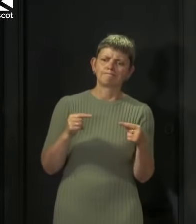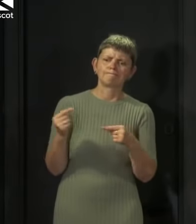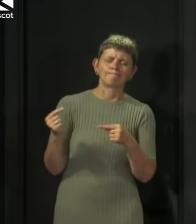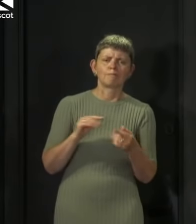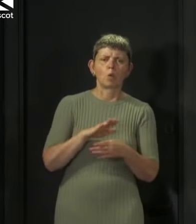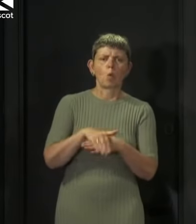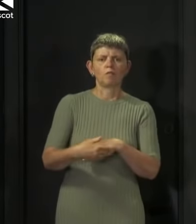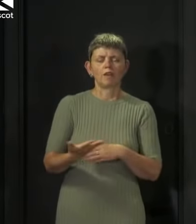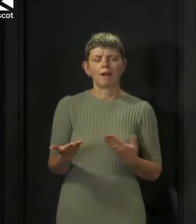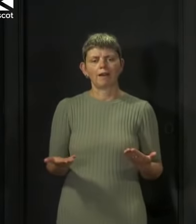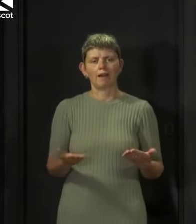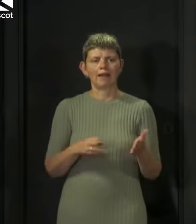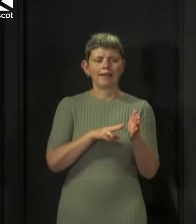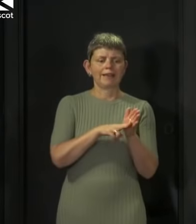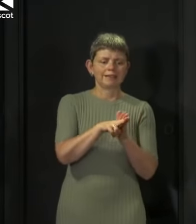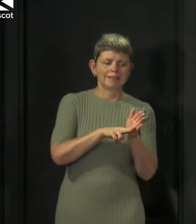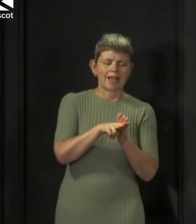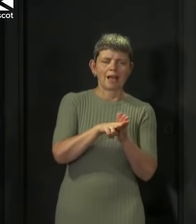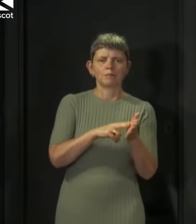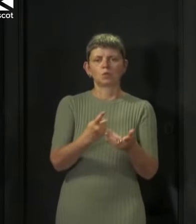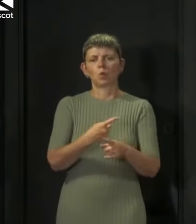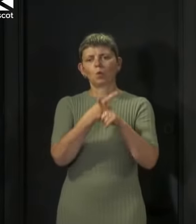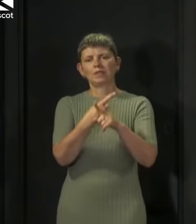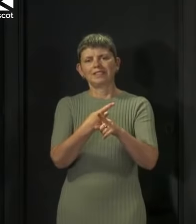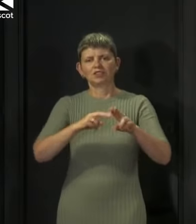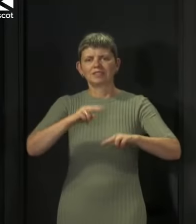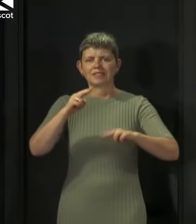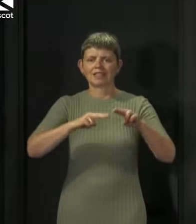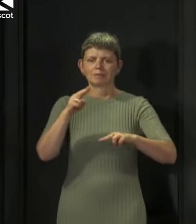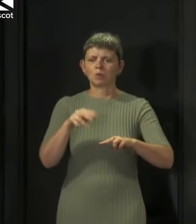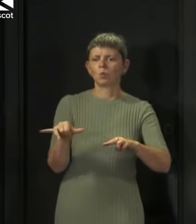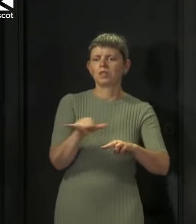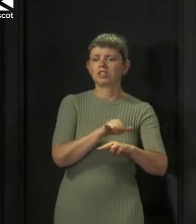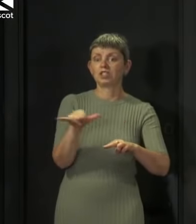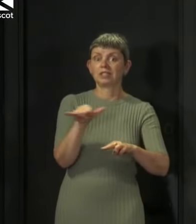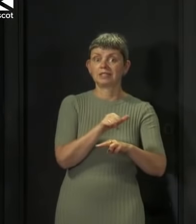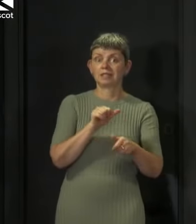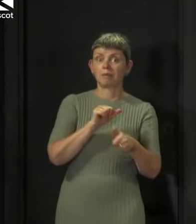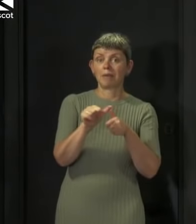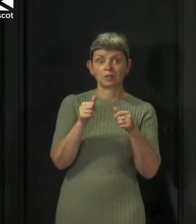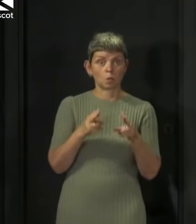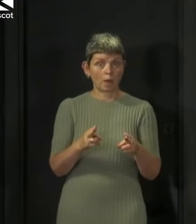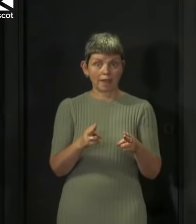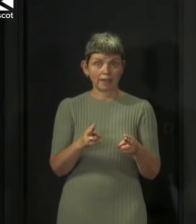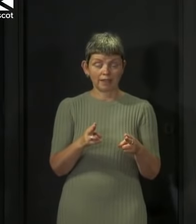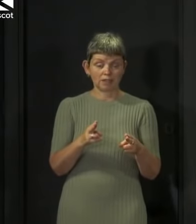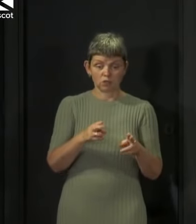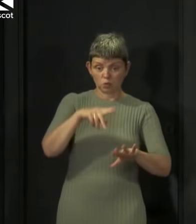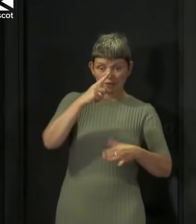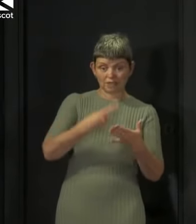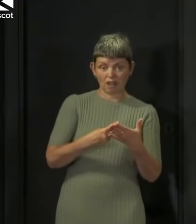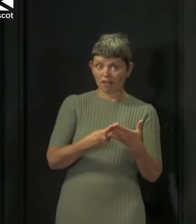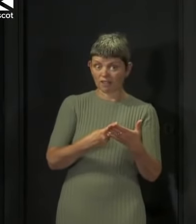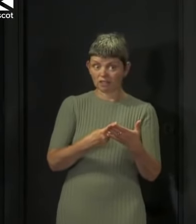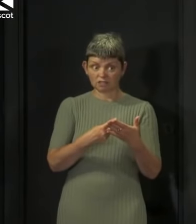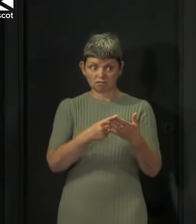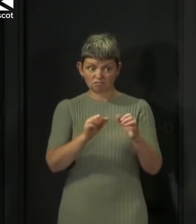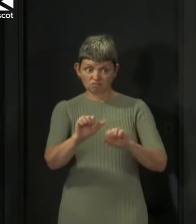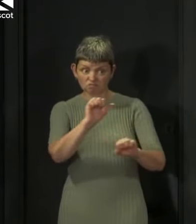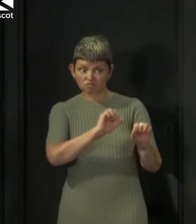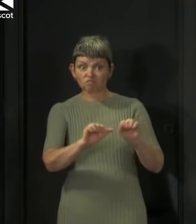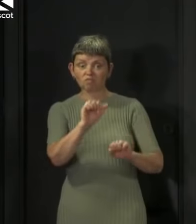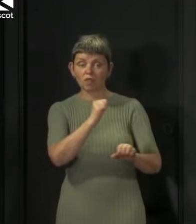is exams or teacher assessments that are the best way of, of deciding a young person's